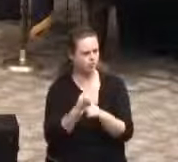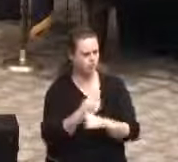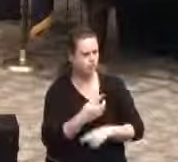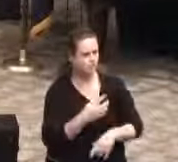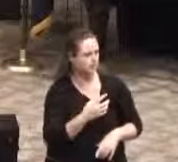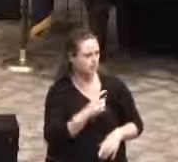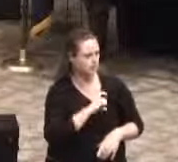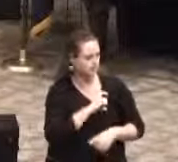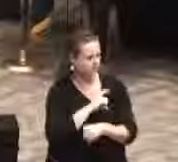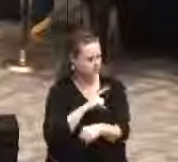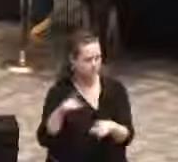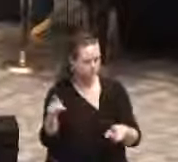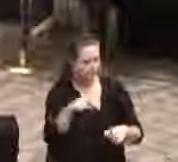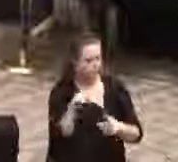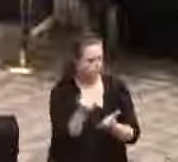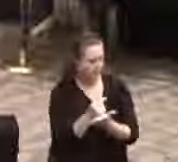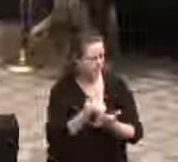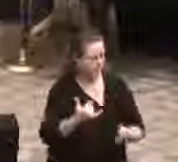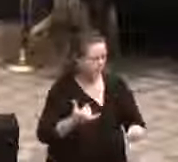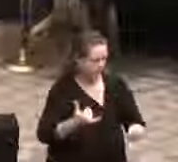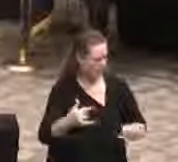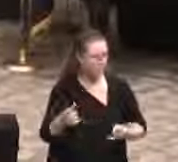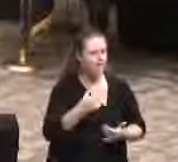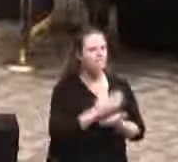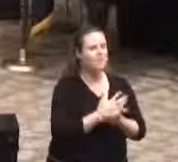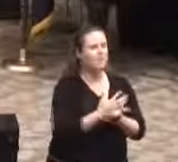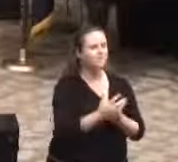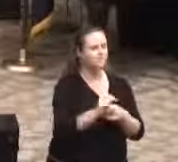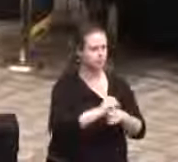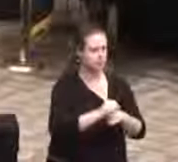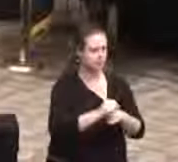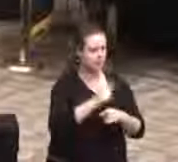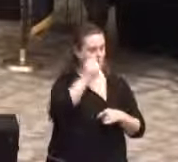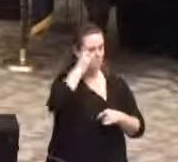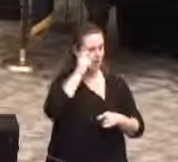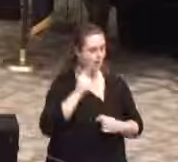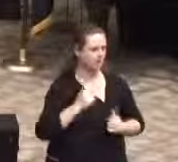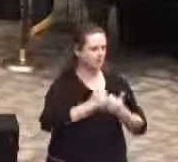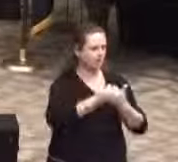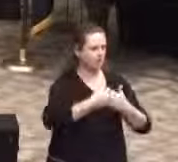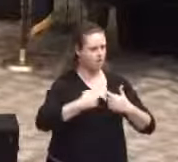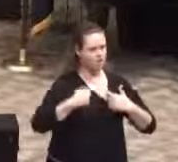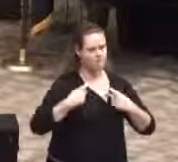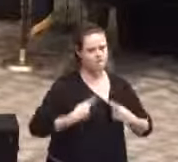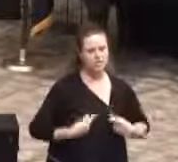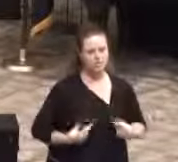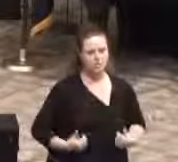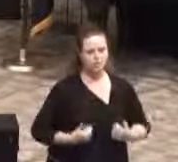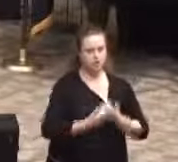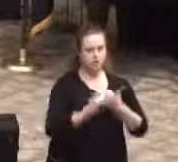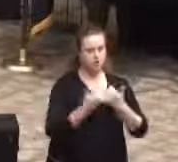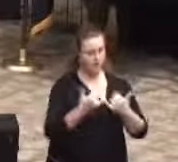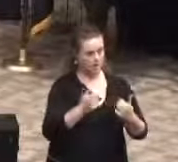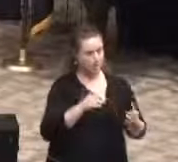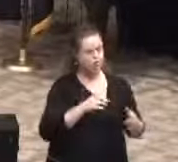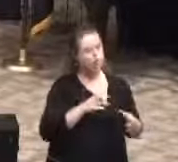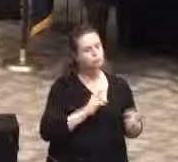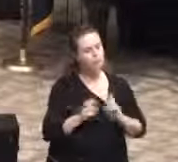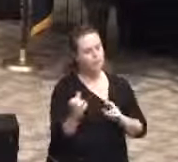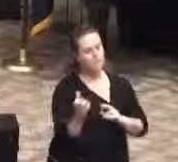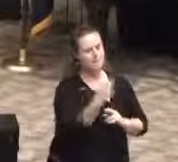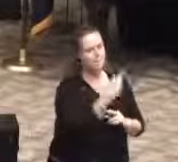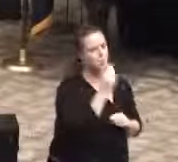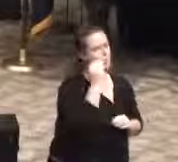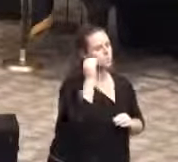weeks of training. They were challenged both mentally and physically and this has prepared them to return to their